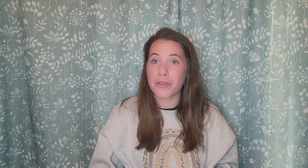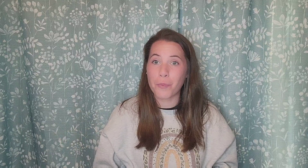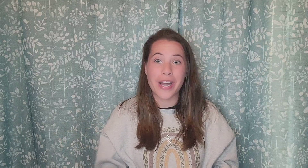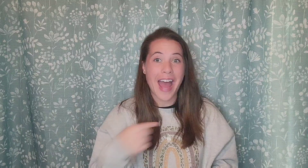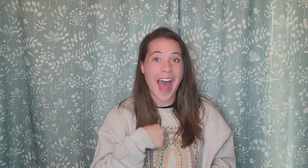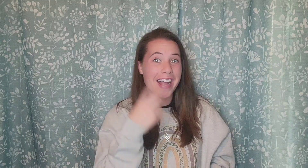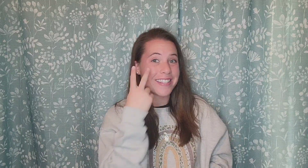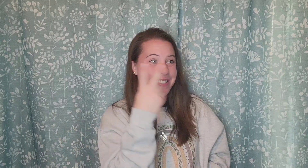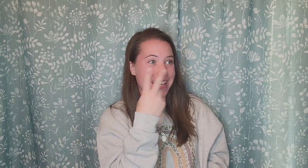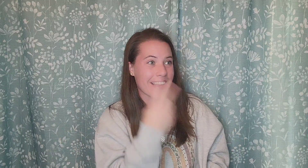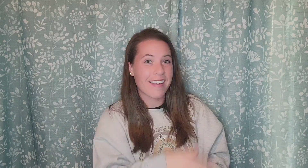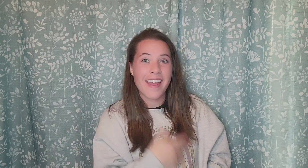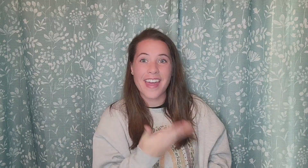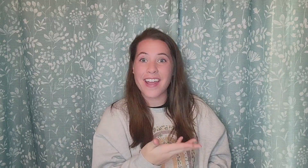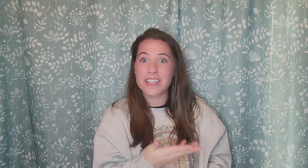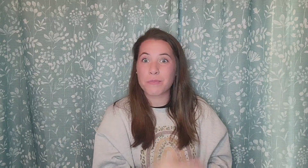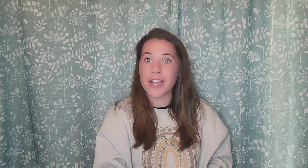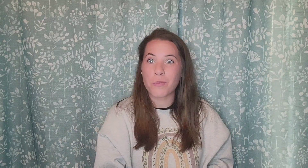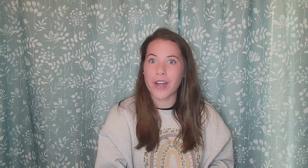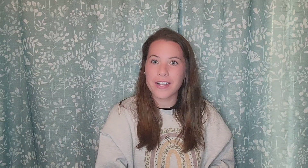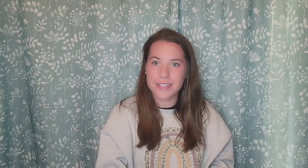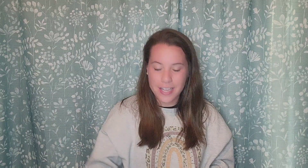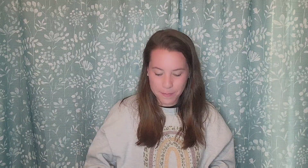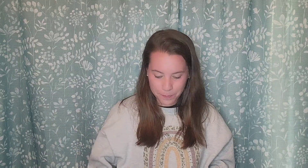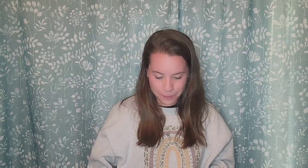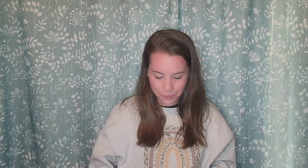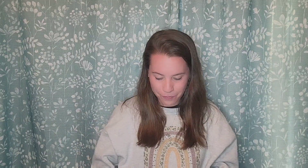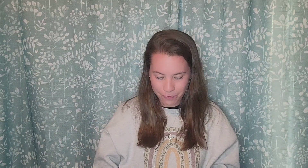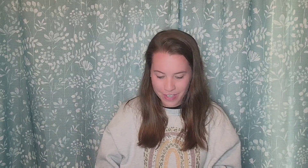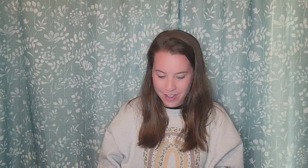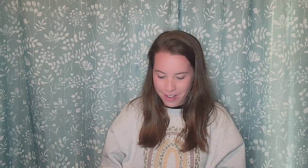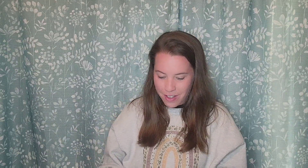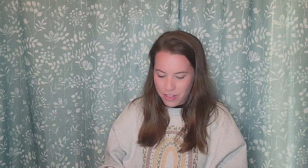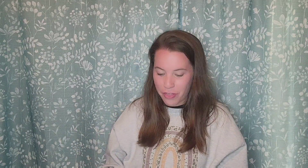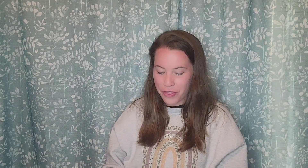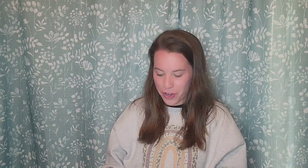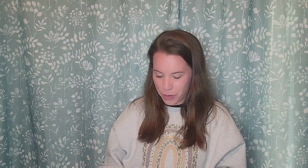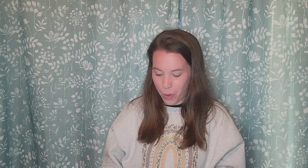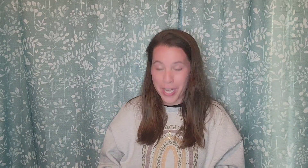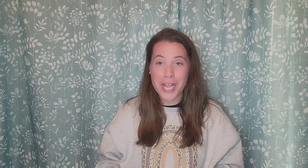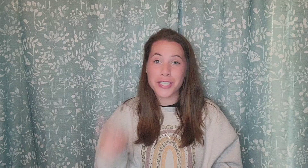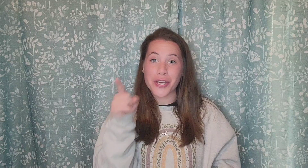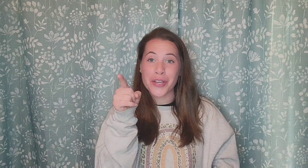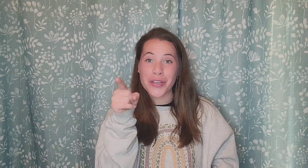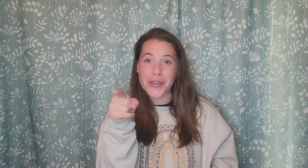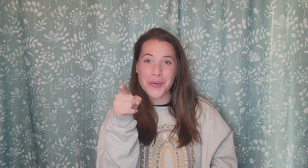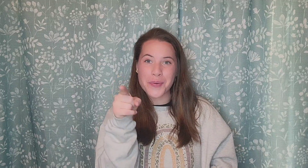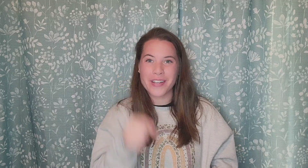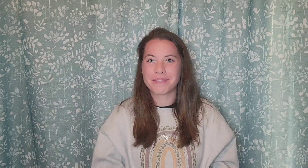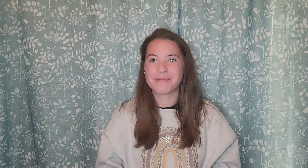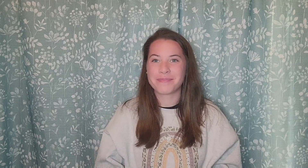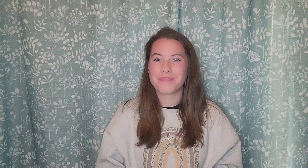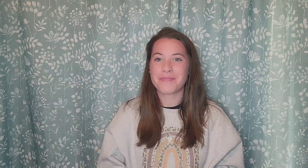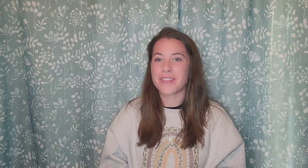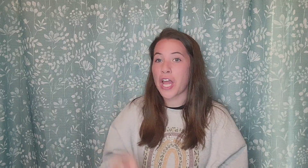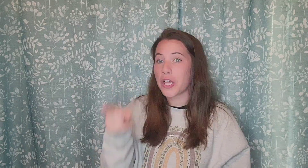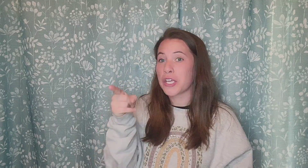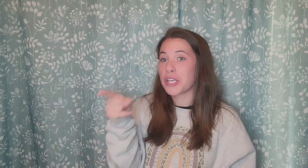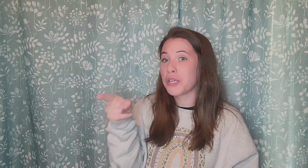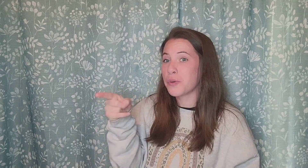them what I see and I explain what I see. The third one is you. You.